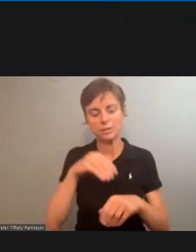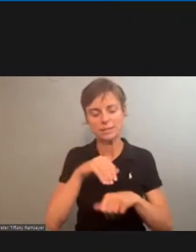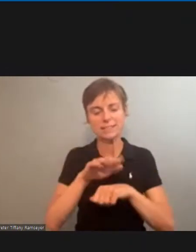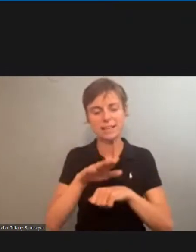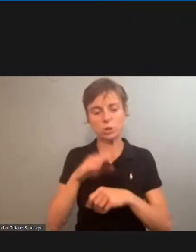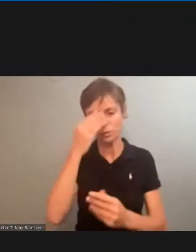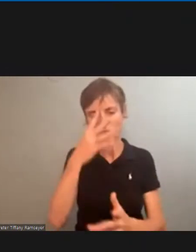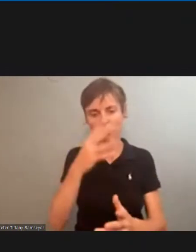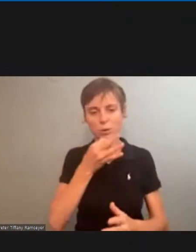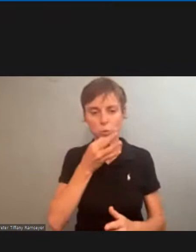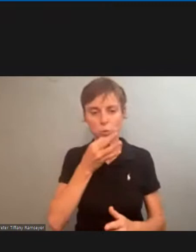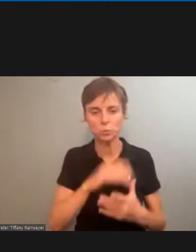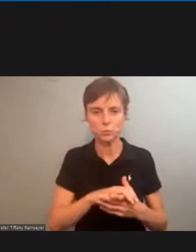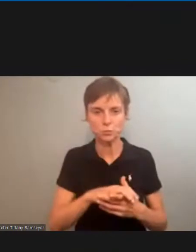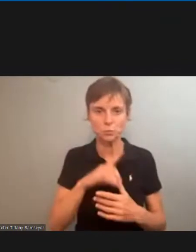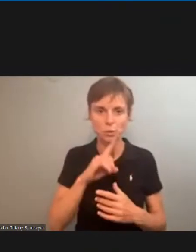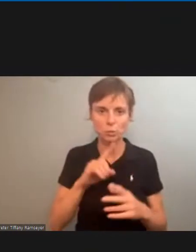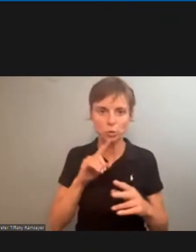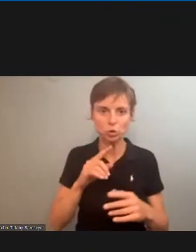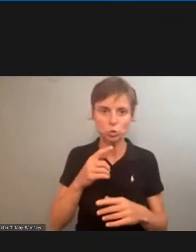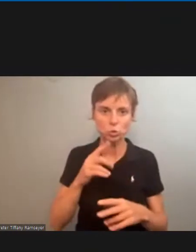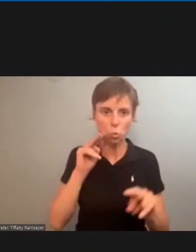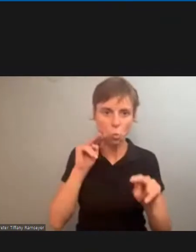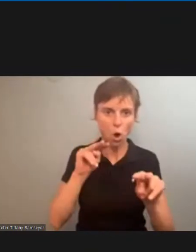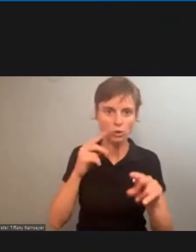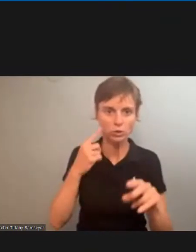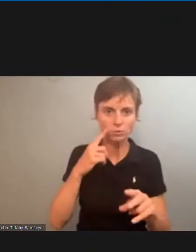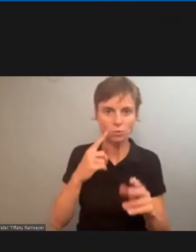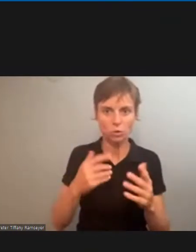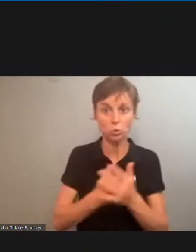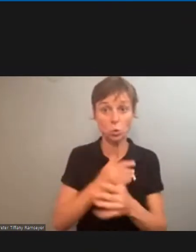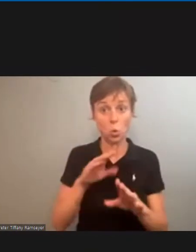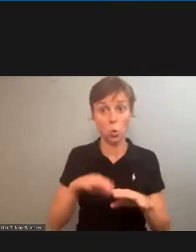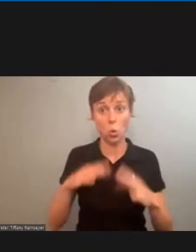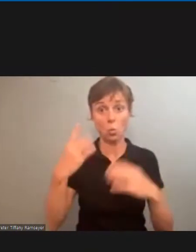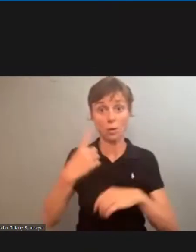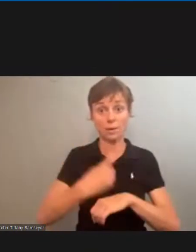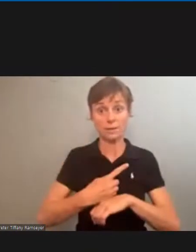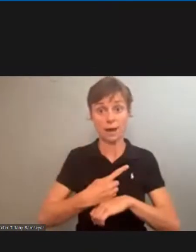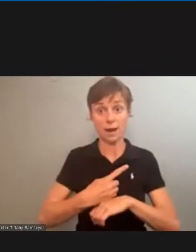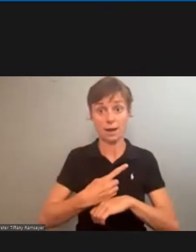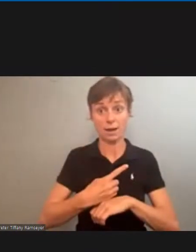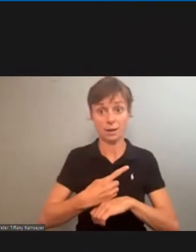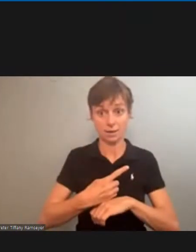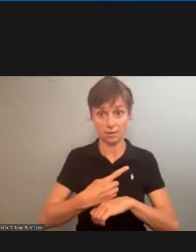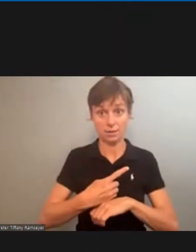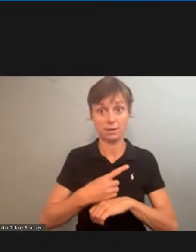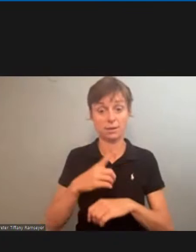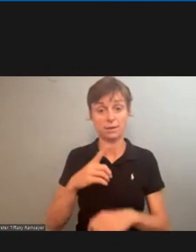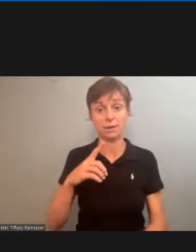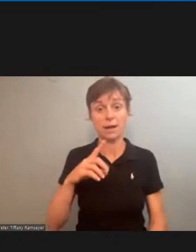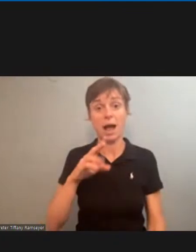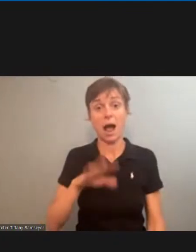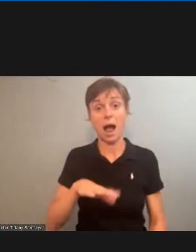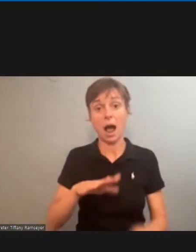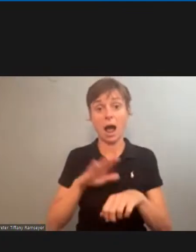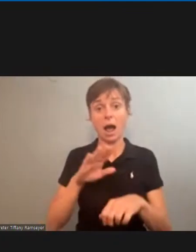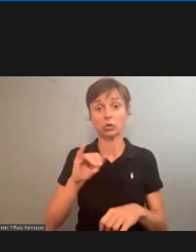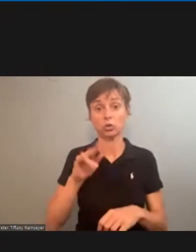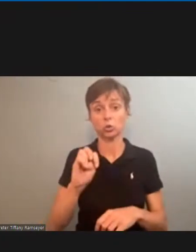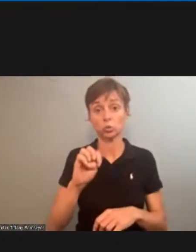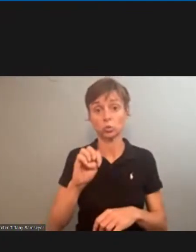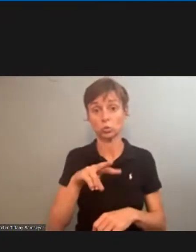that real soon make sure you watch for the link opening day as i stated before it was the 22nd of june